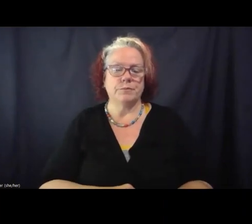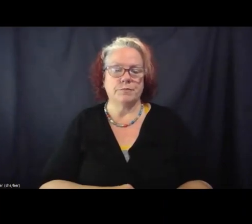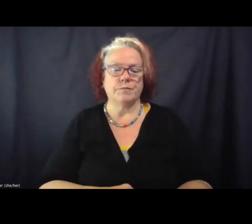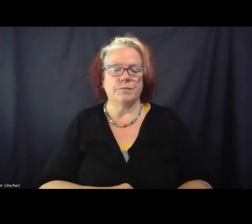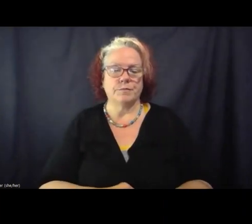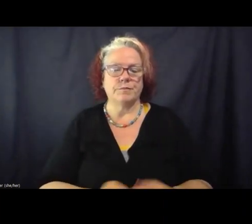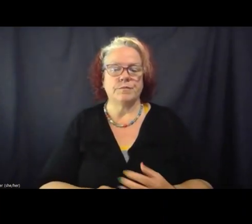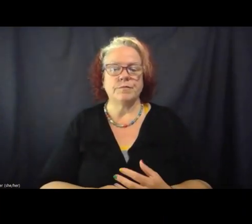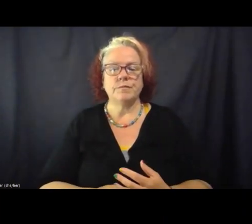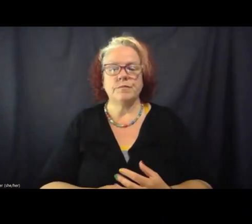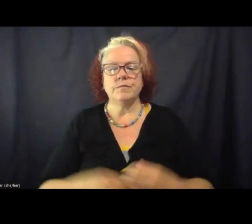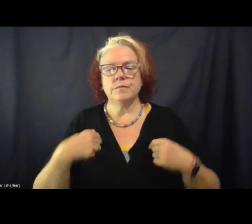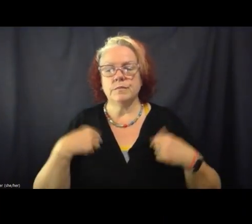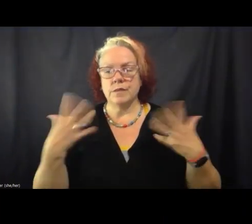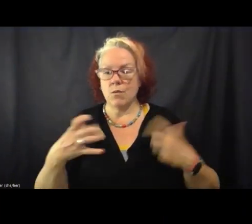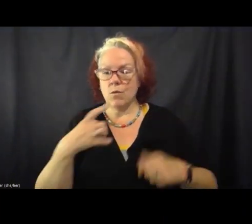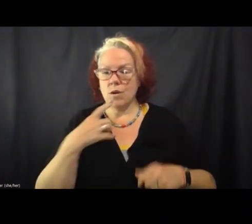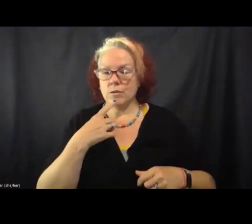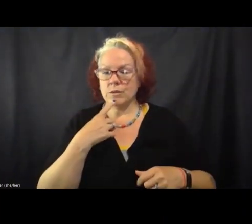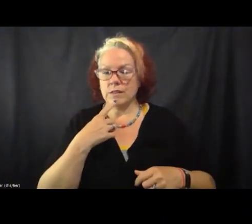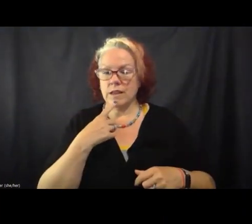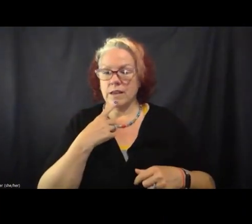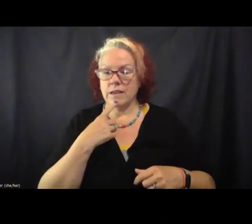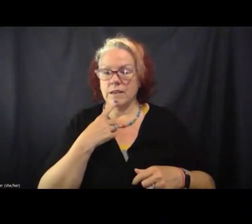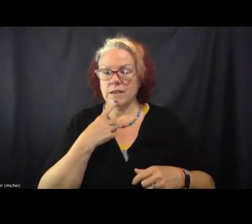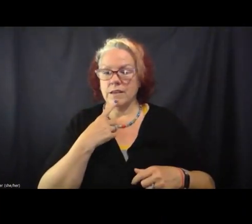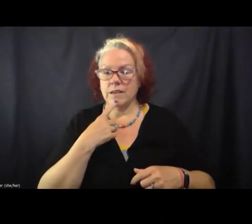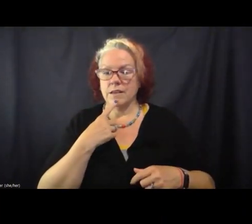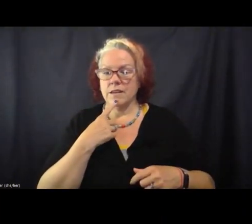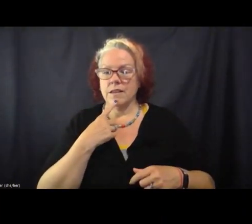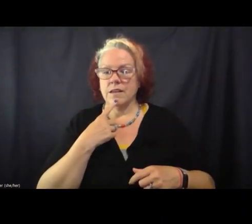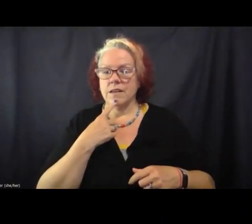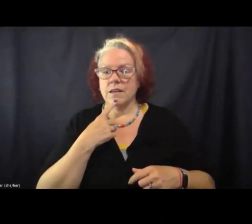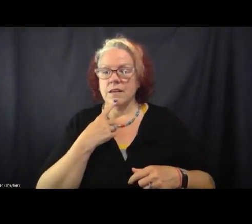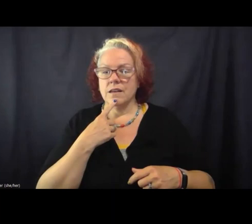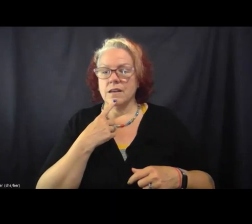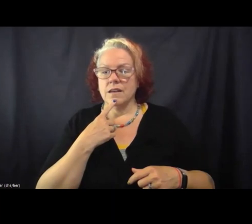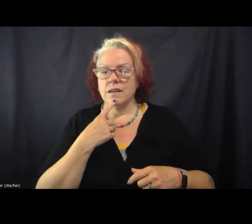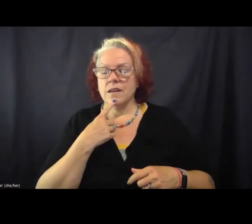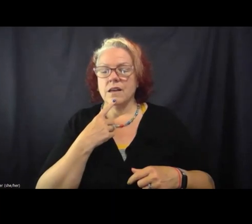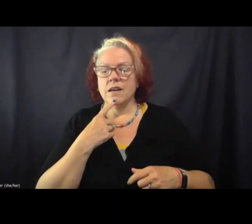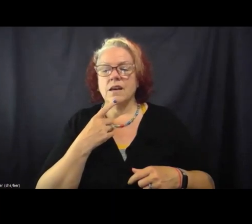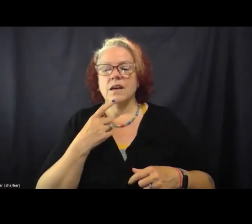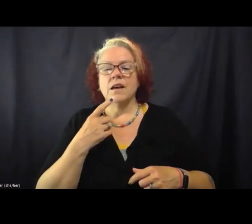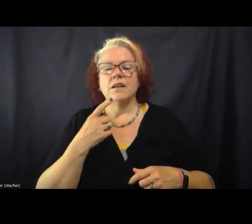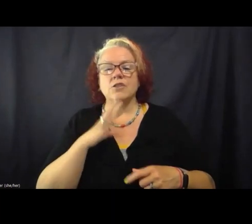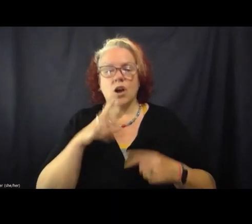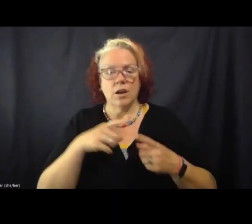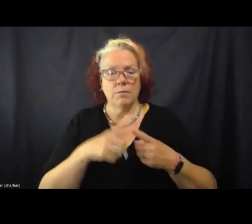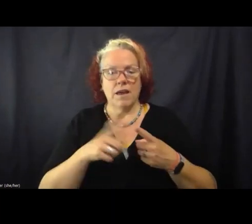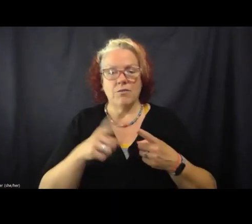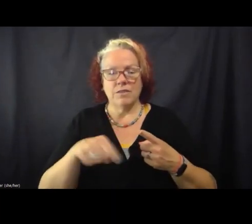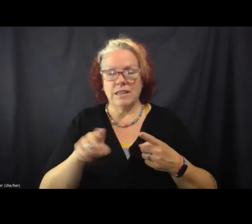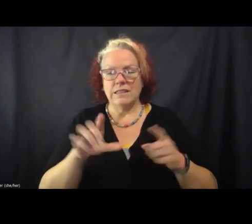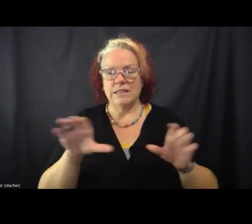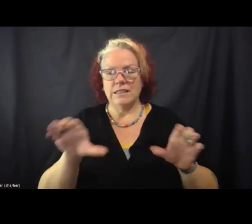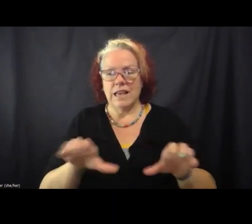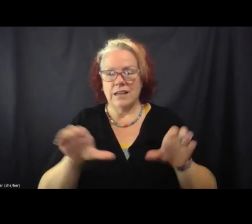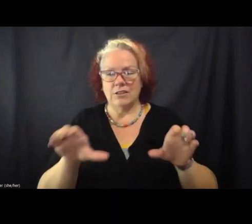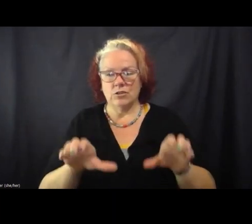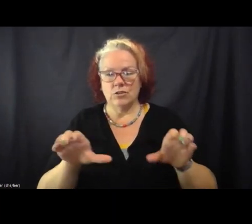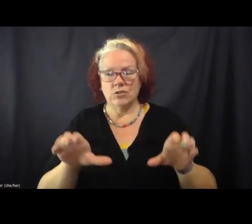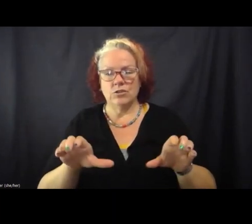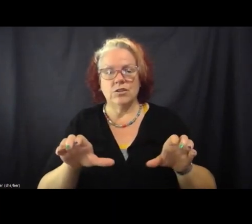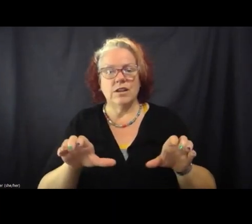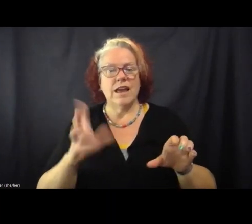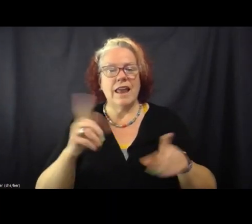to be sure to say a little bit about each of these actors and the way that their work kind of contributed to the eventual defeat